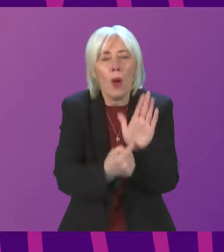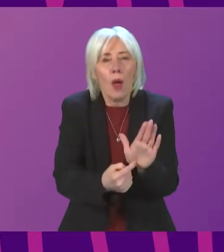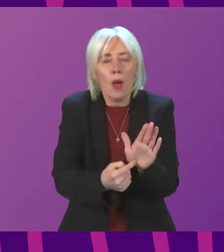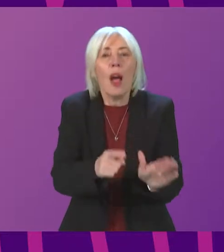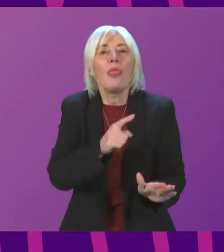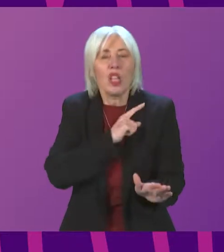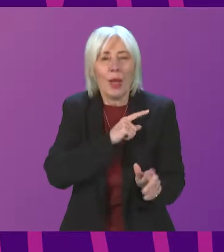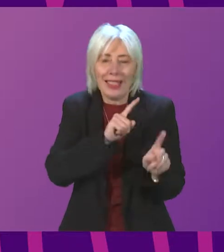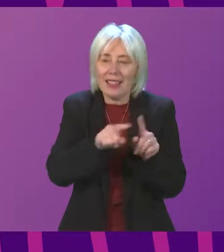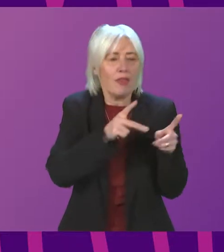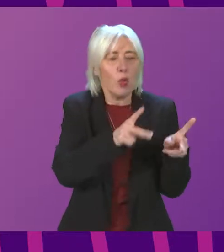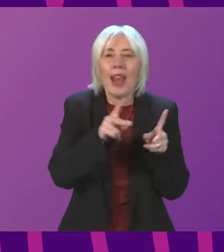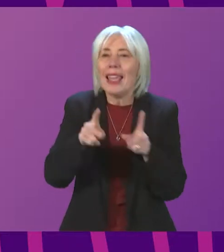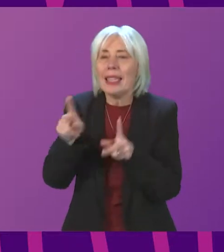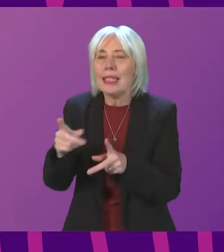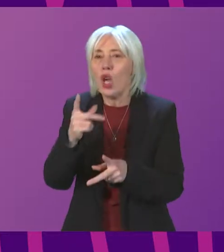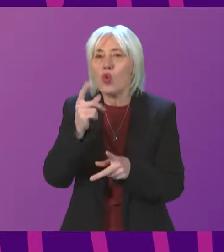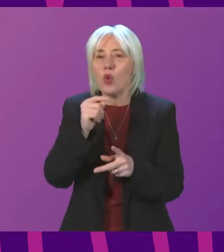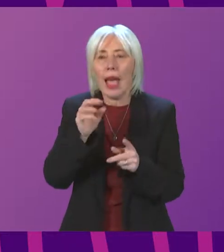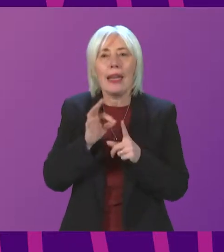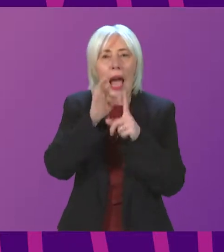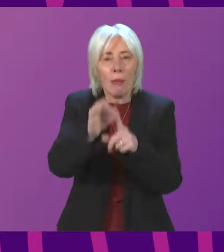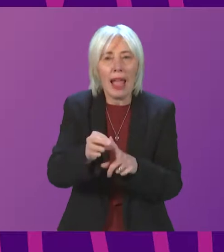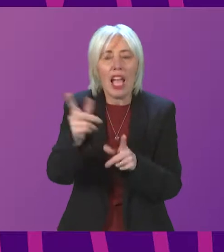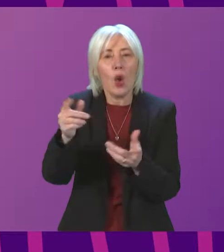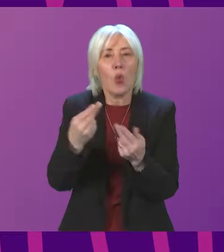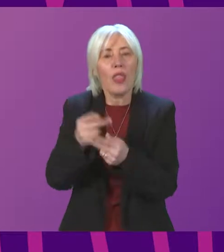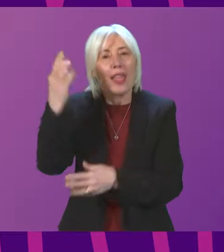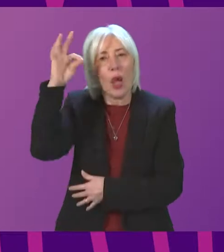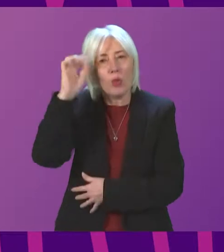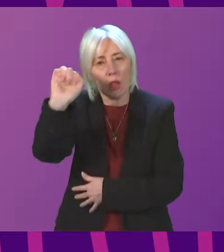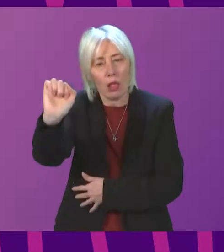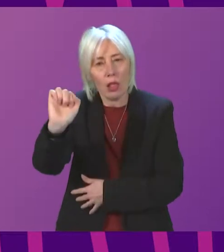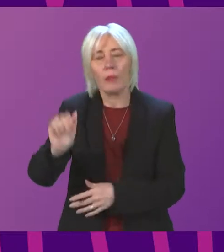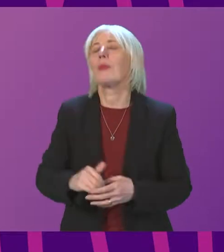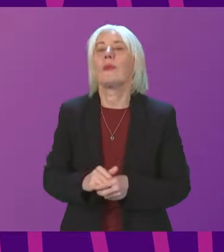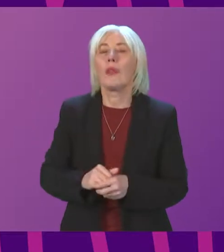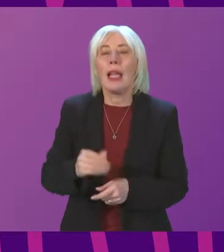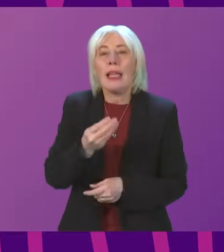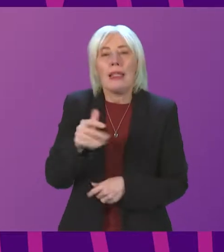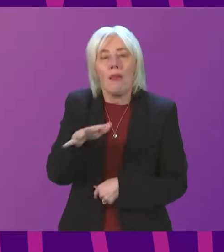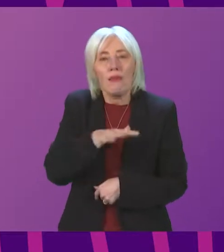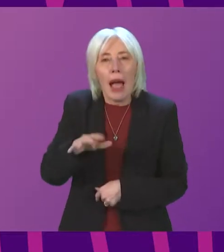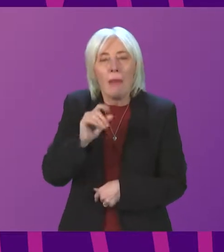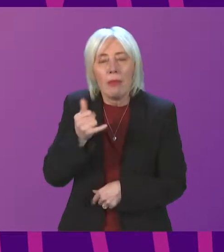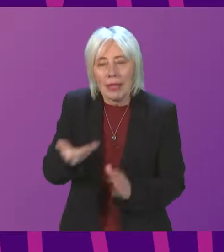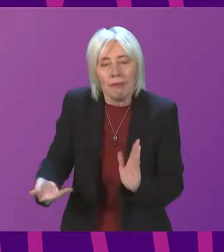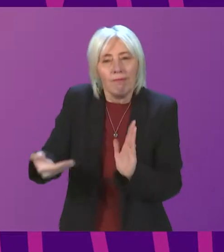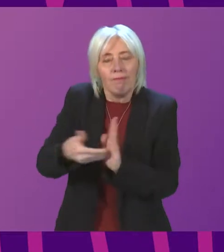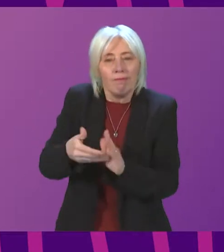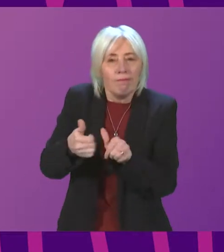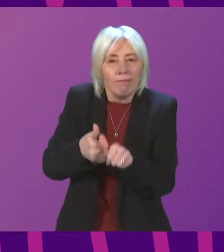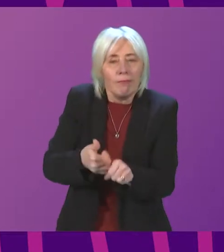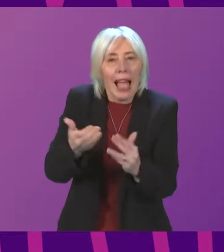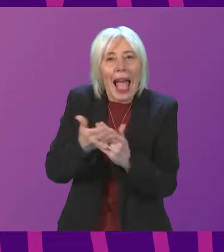why there are a number of different ways to apply, including directly with a local authority. We also know that some families might need that additional help or support to